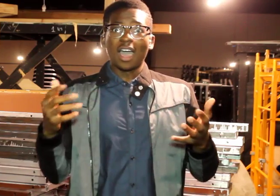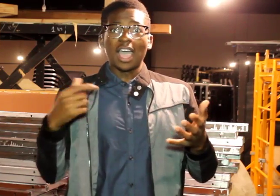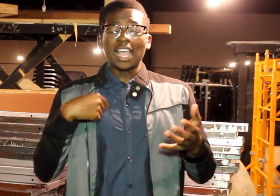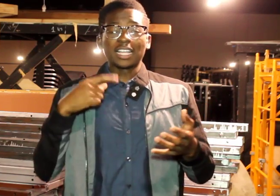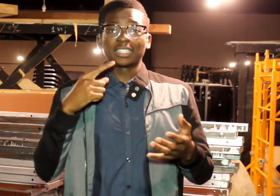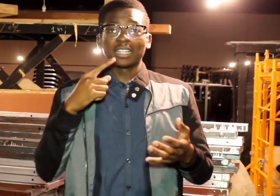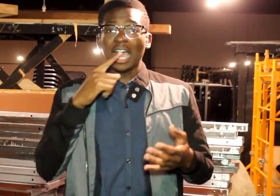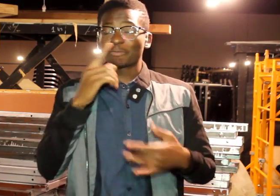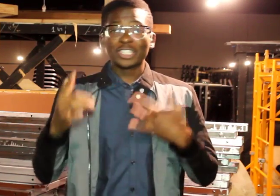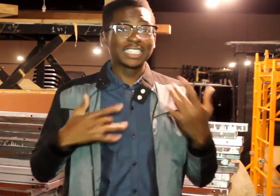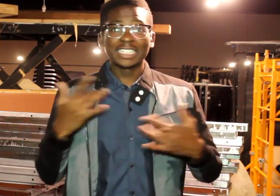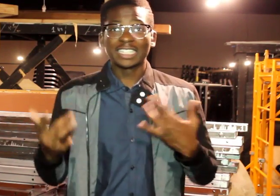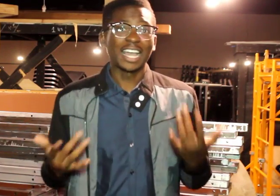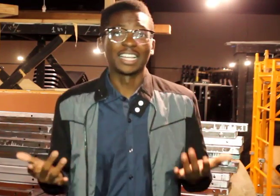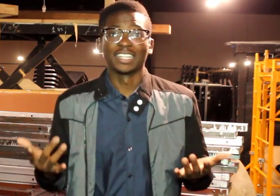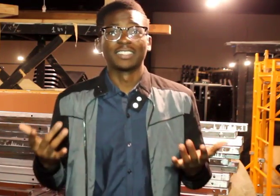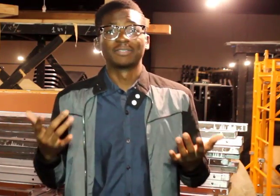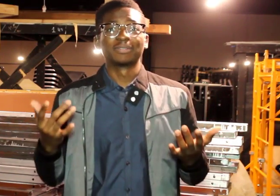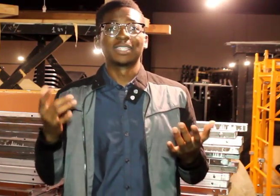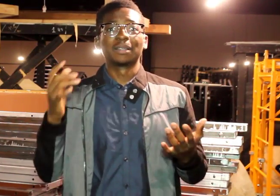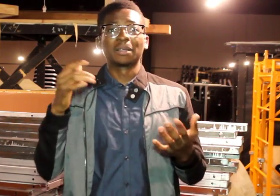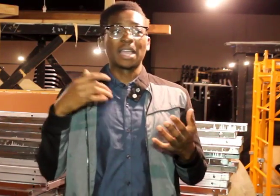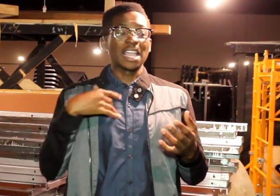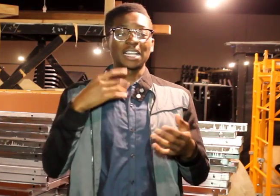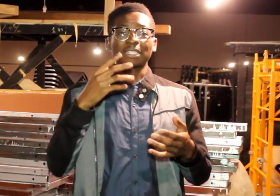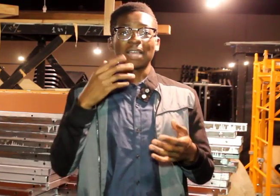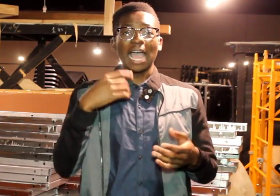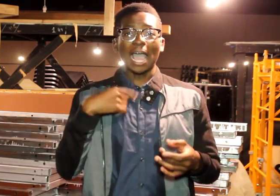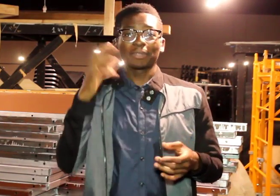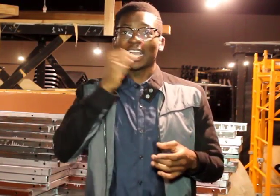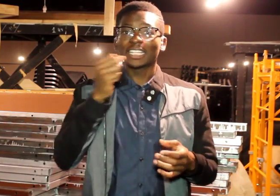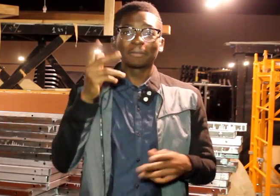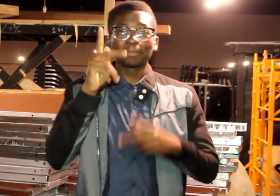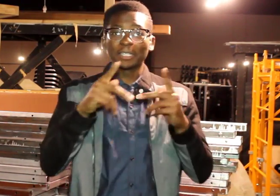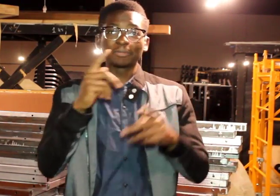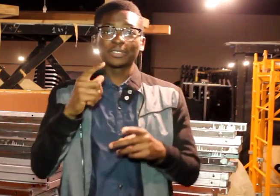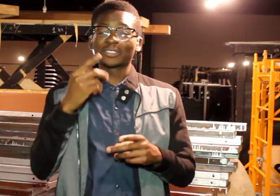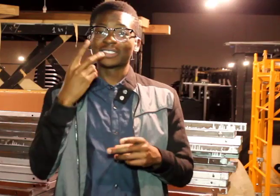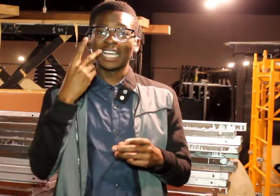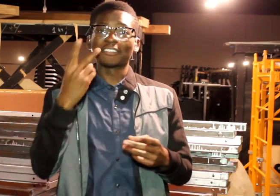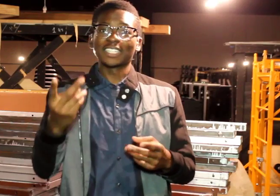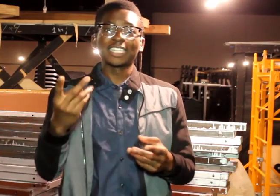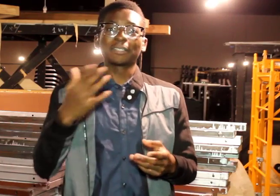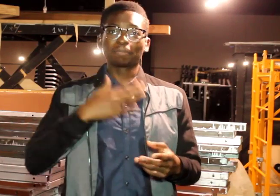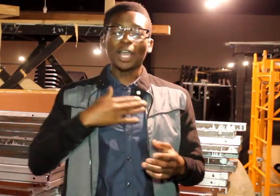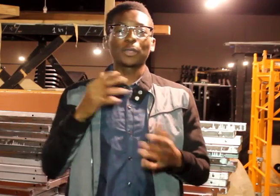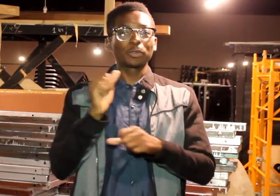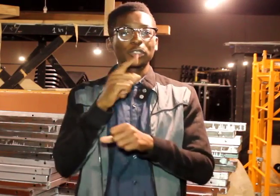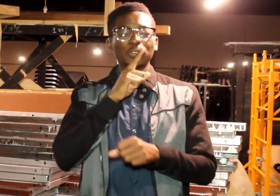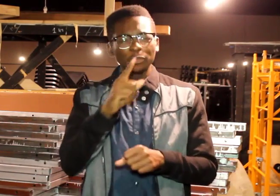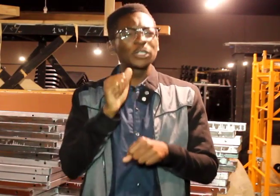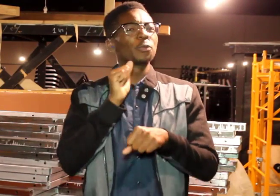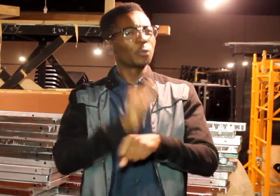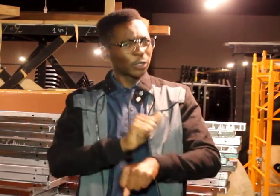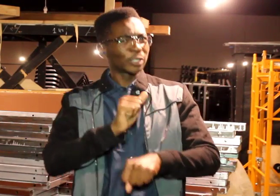And I'm really excited. And I'm guessing people have seen my true new work.